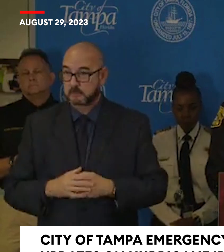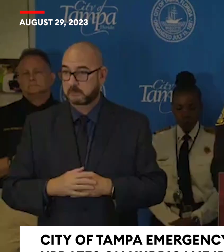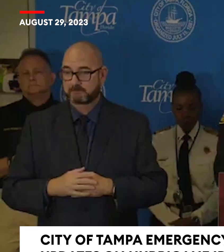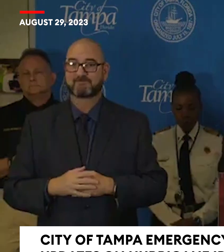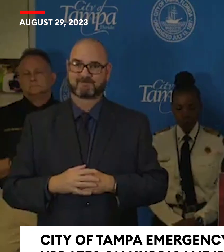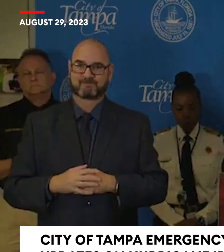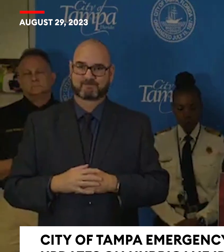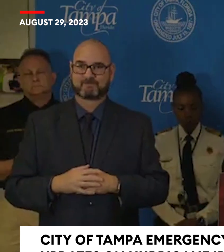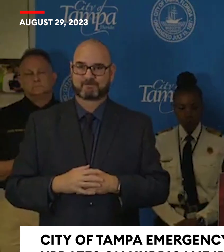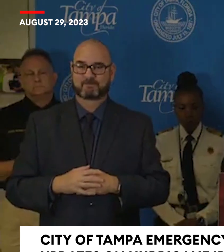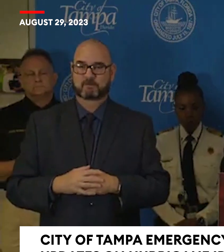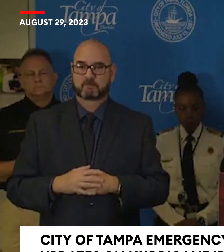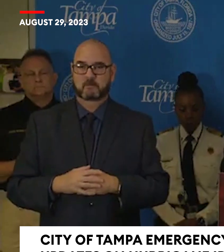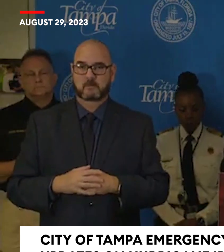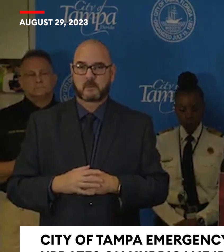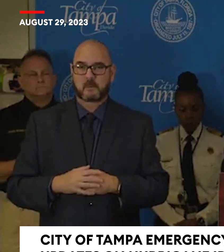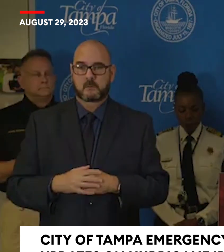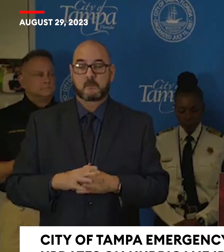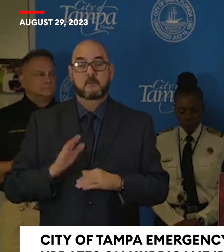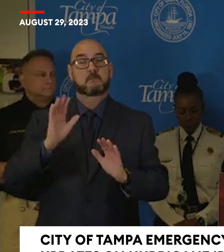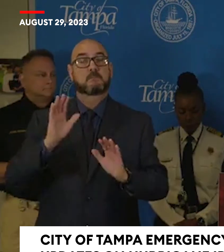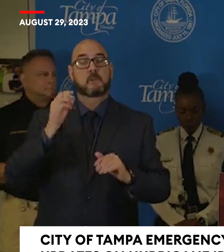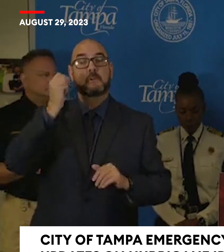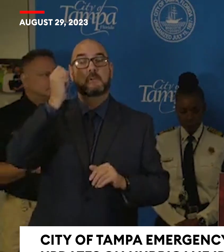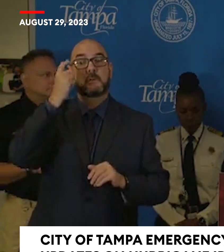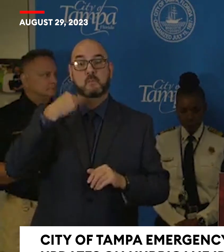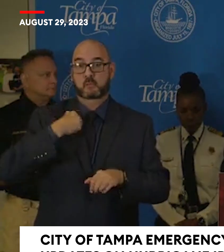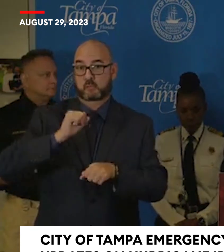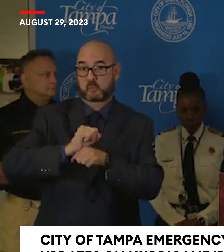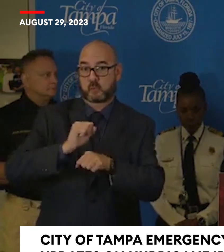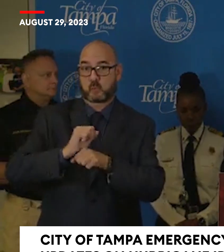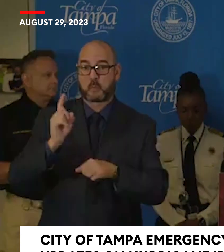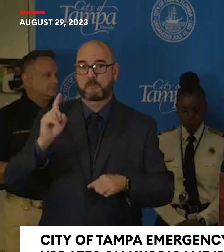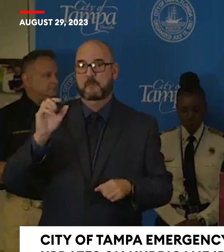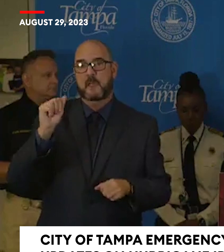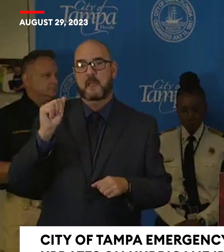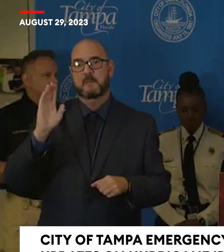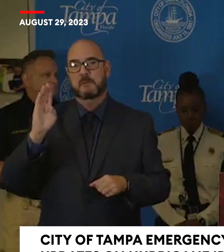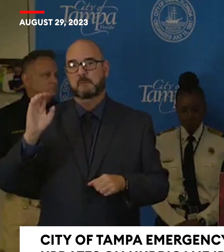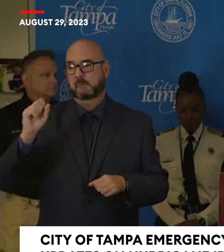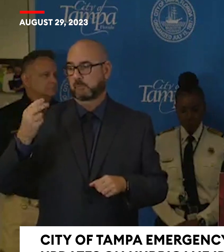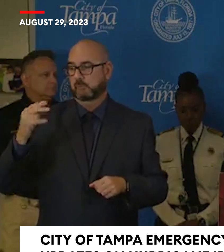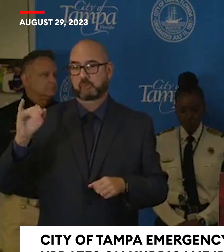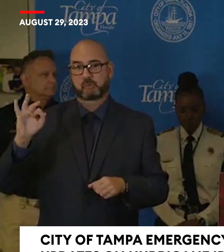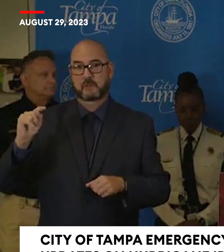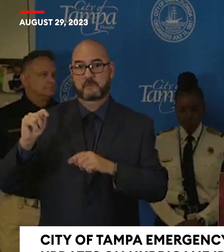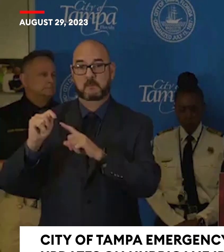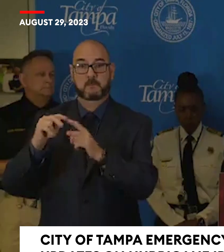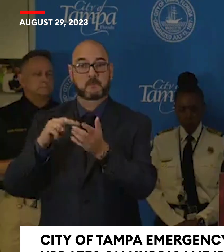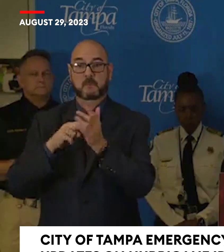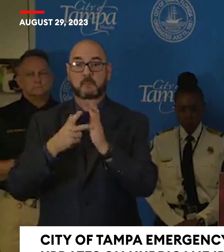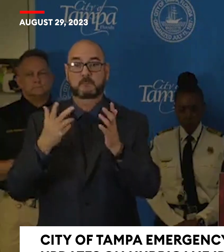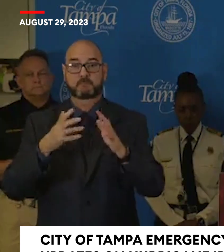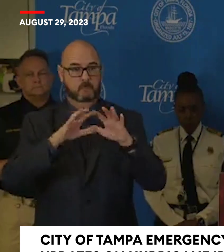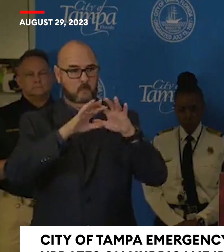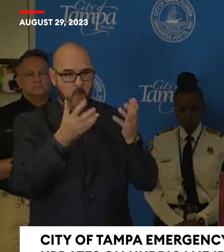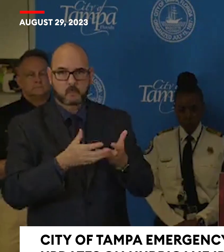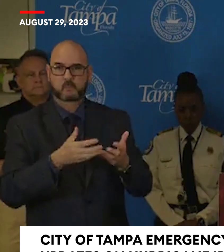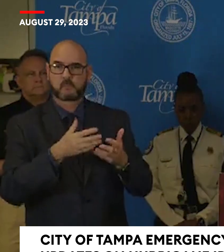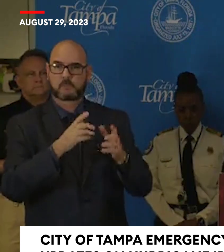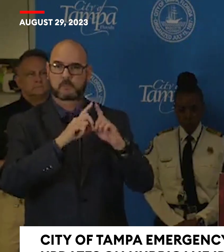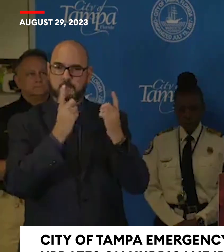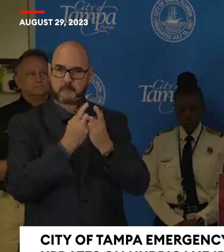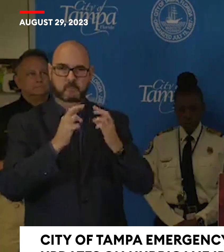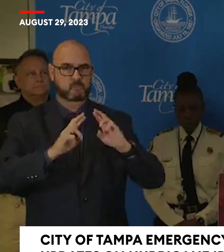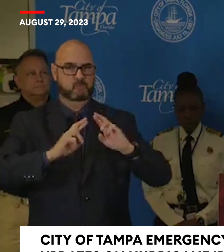We are on Alpha Bravo shift, which means basically that our entire department has been activated. We have officers